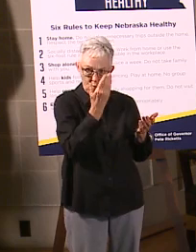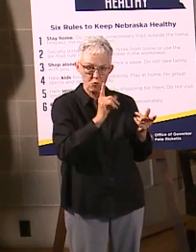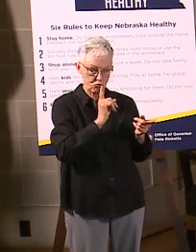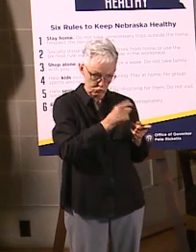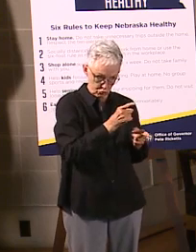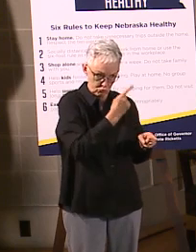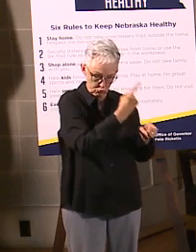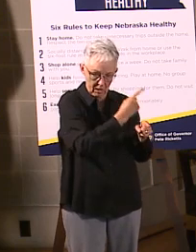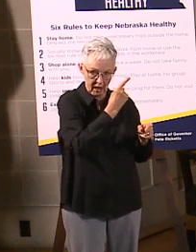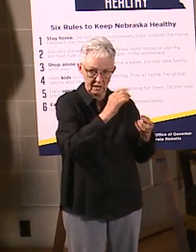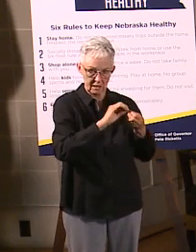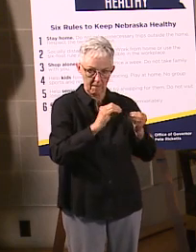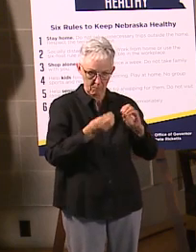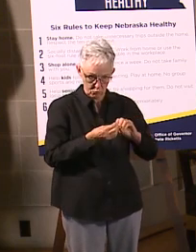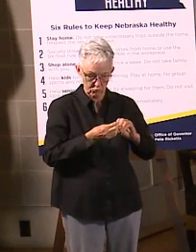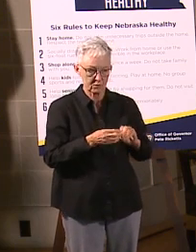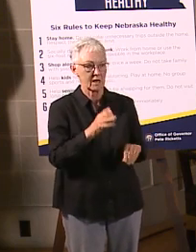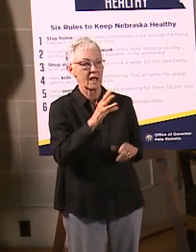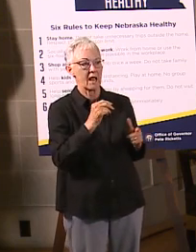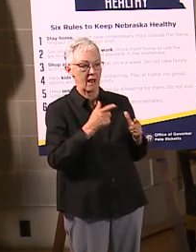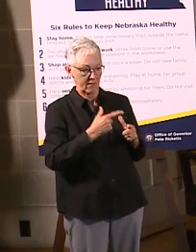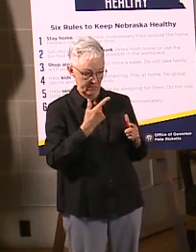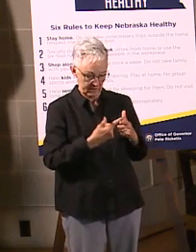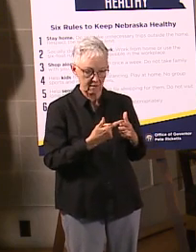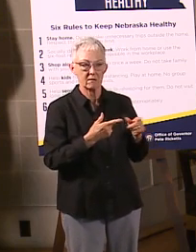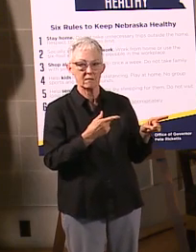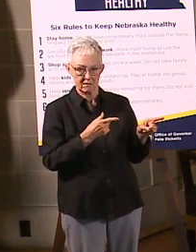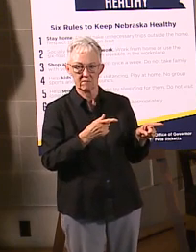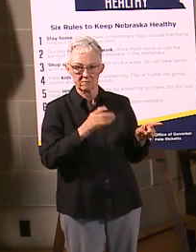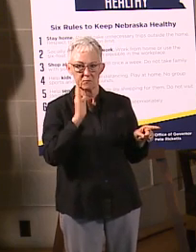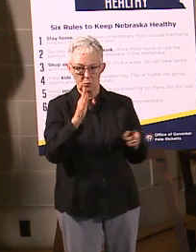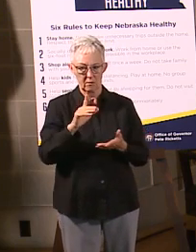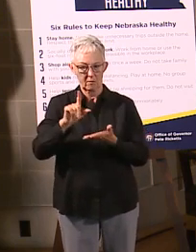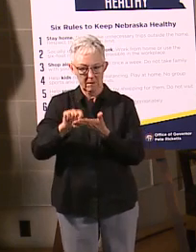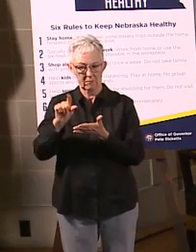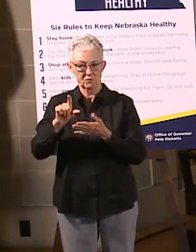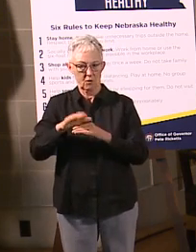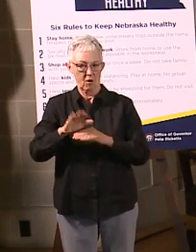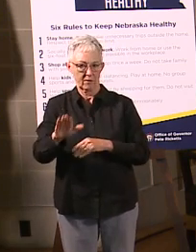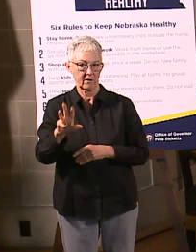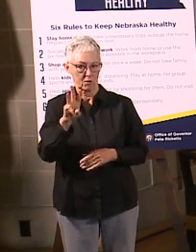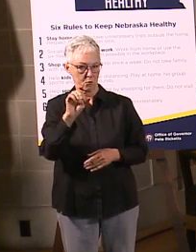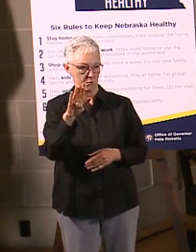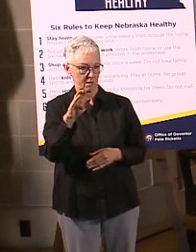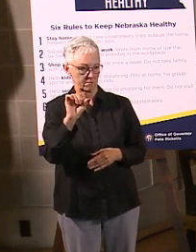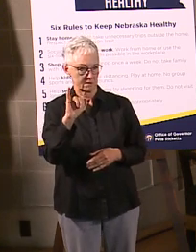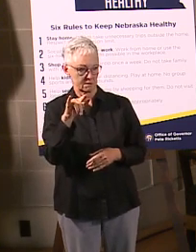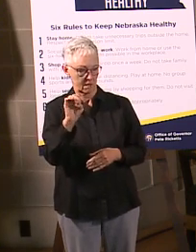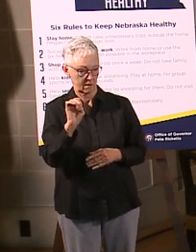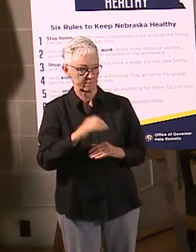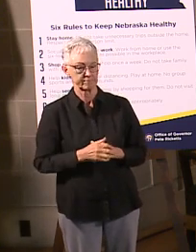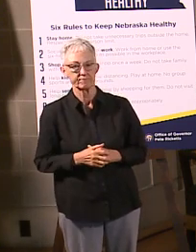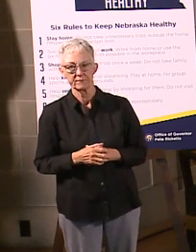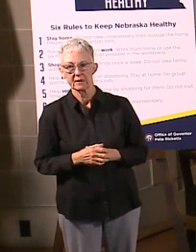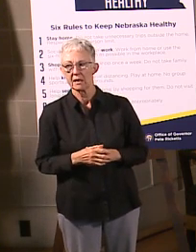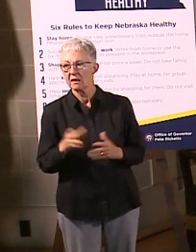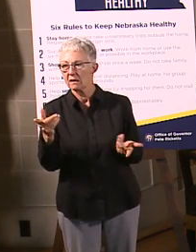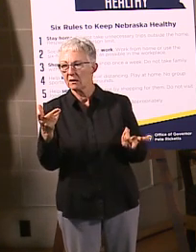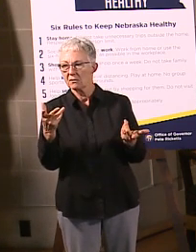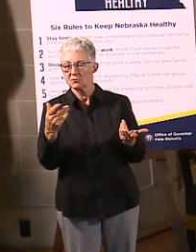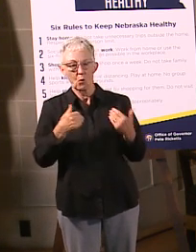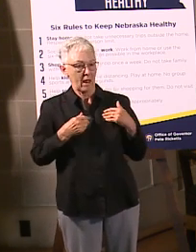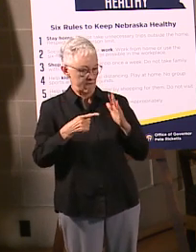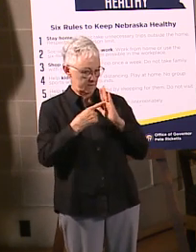facility, and they've tested positive when they don't work for that facility. Some people may be tested positive, and they won't tell you you work for that facility.